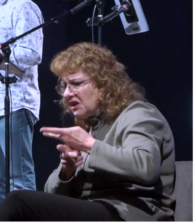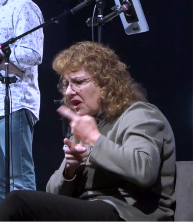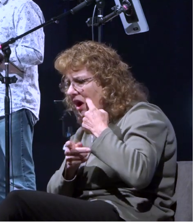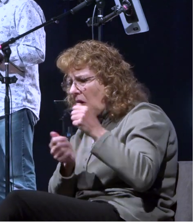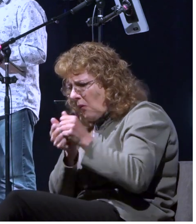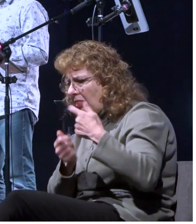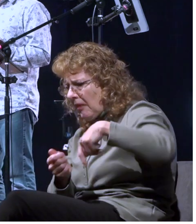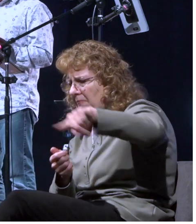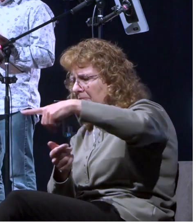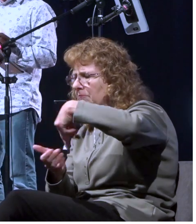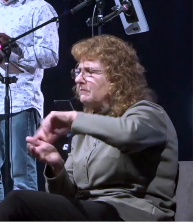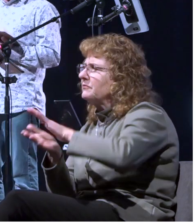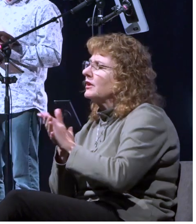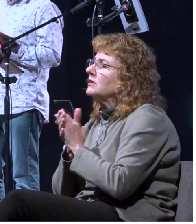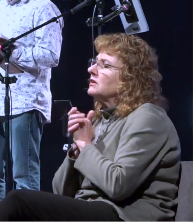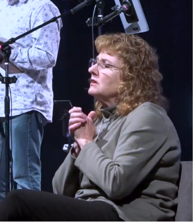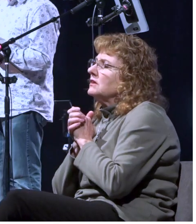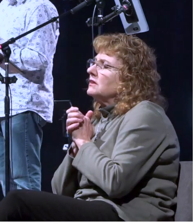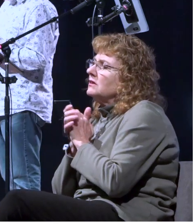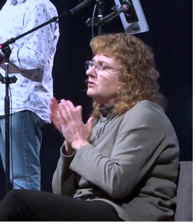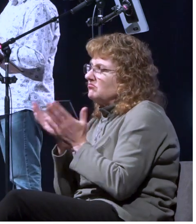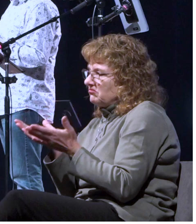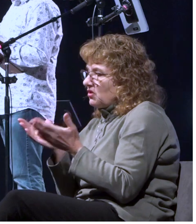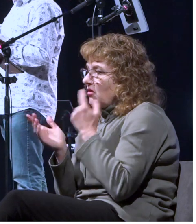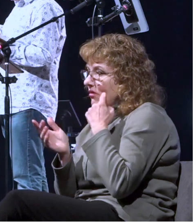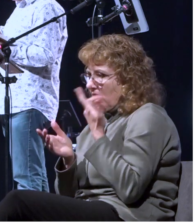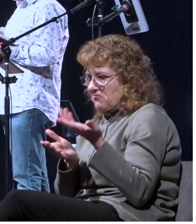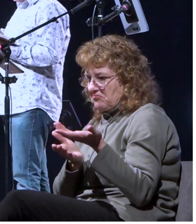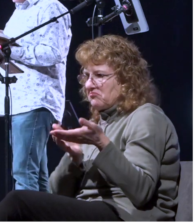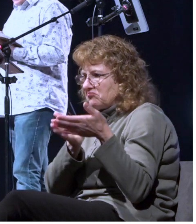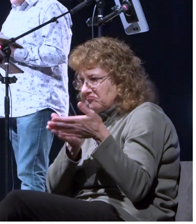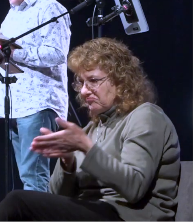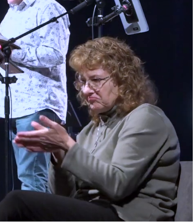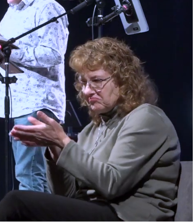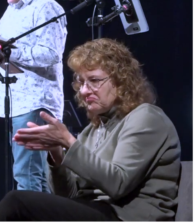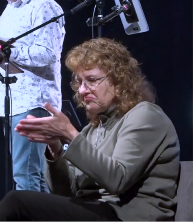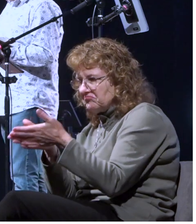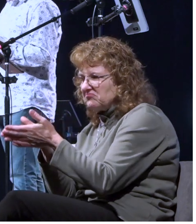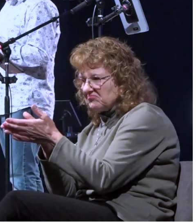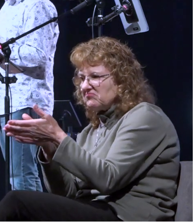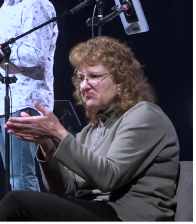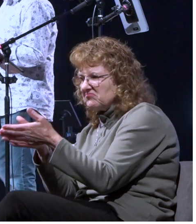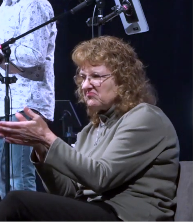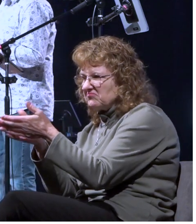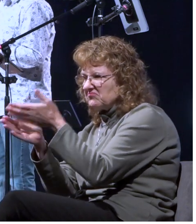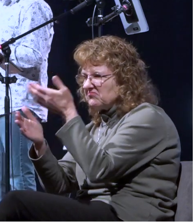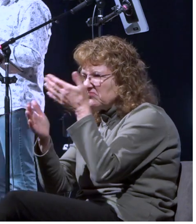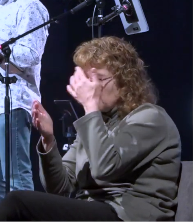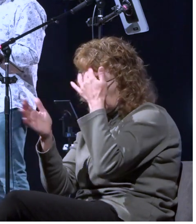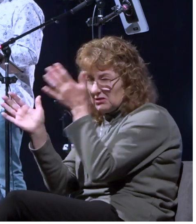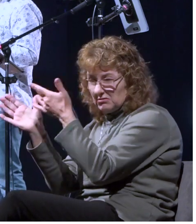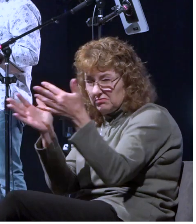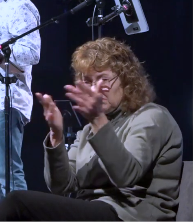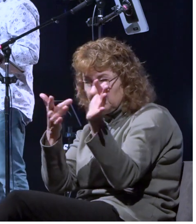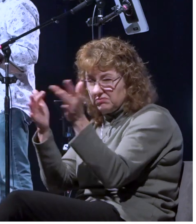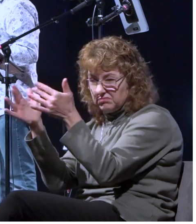we had put to sea from there we sailed under the shelter of cyprus because the winds were contrary